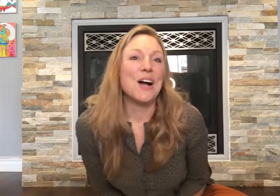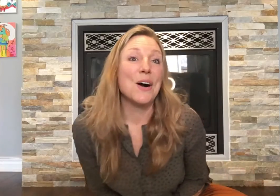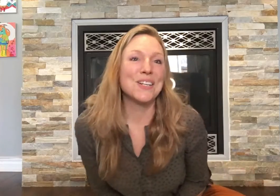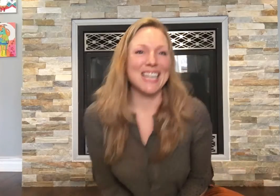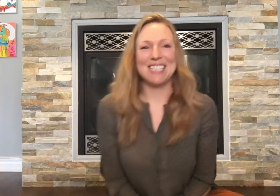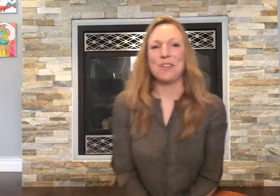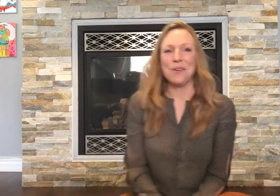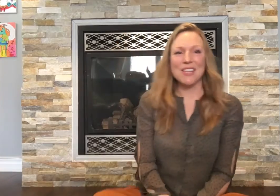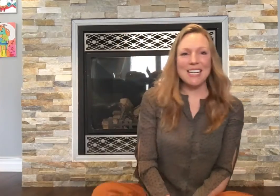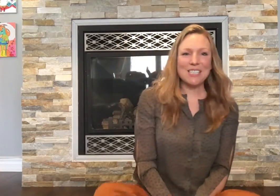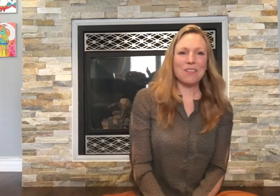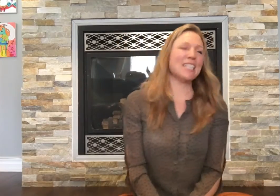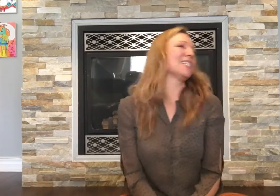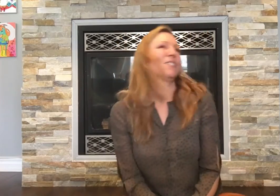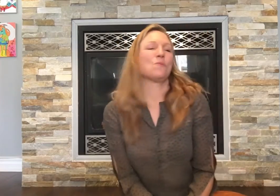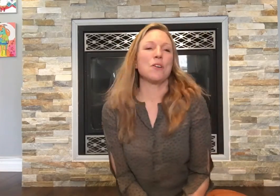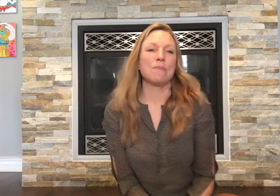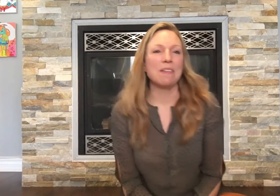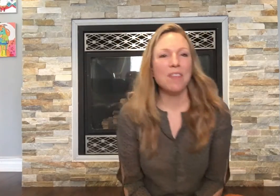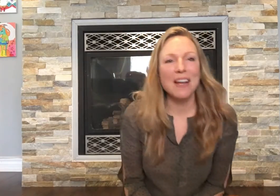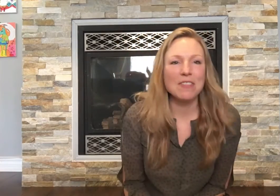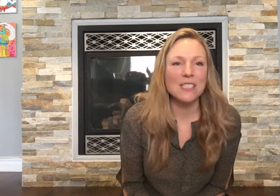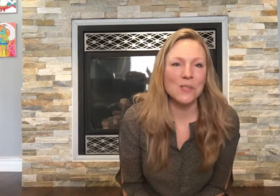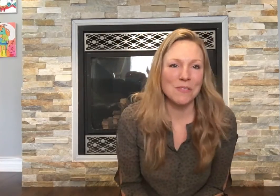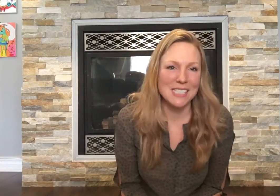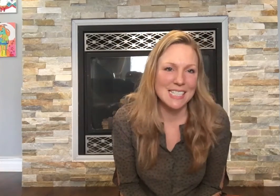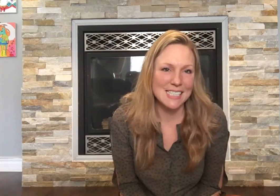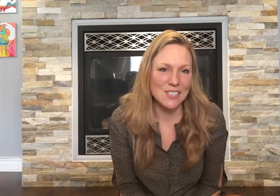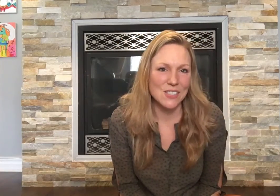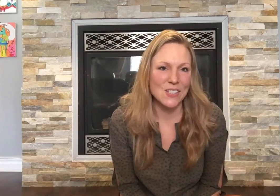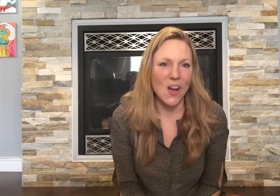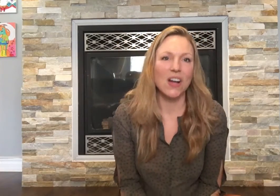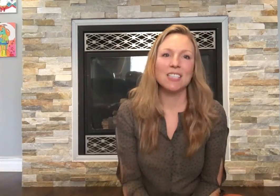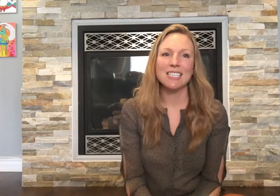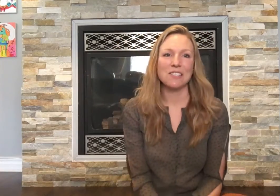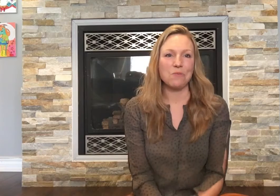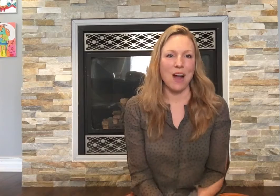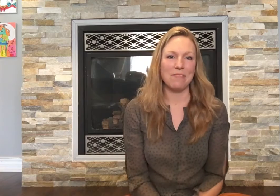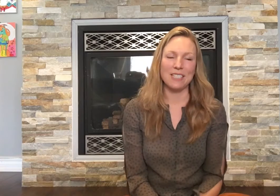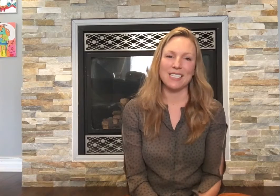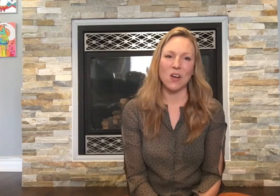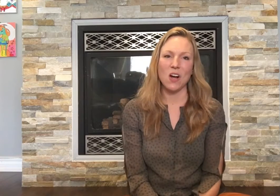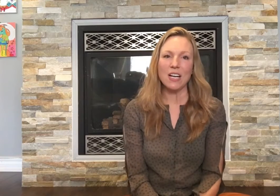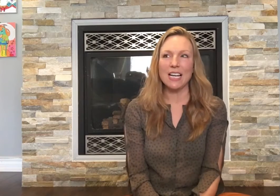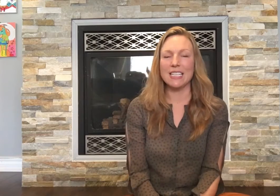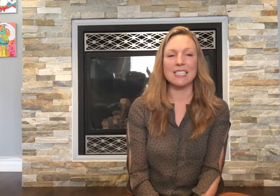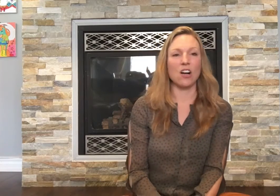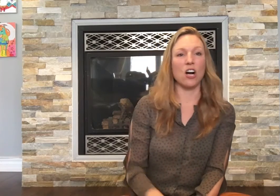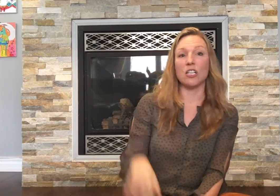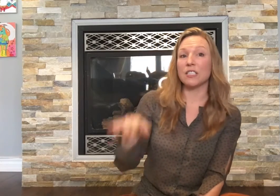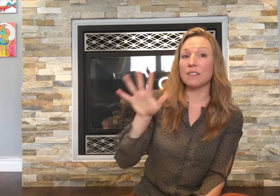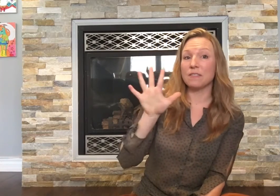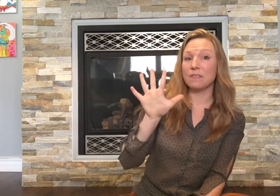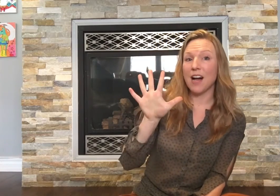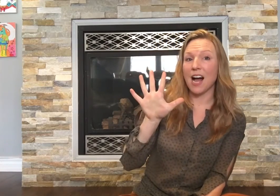Okay so the next one is one of my favorite sort of seasonal songs. It's a Raffy song and it's called Five